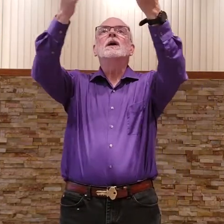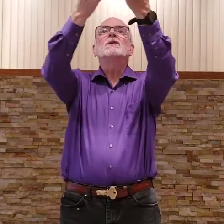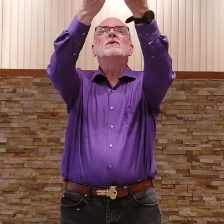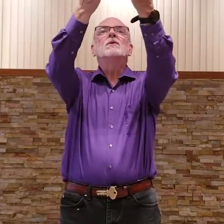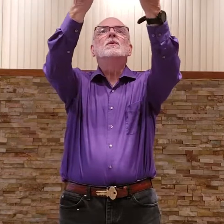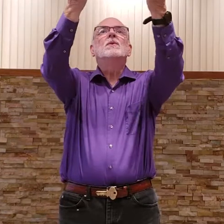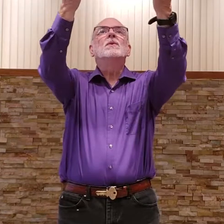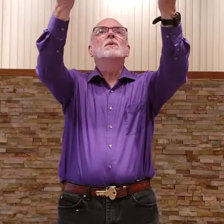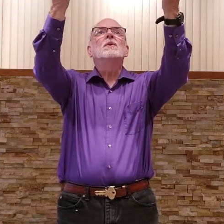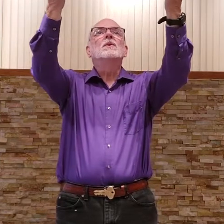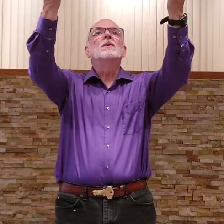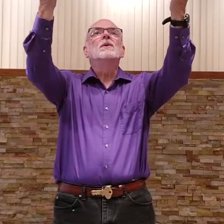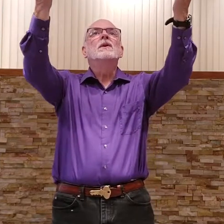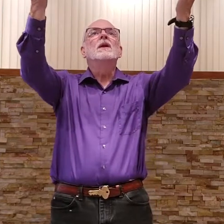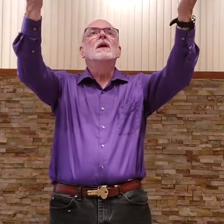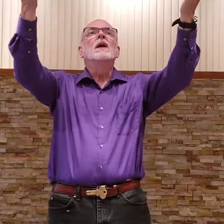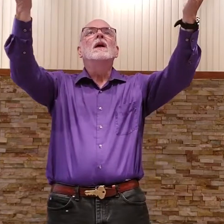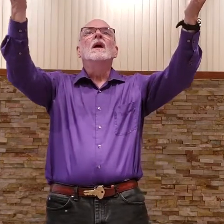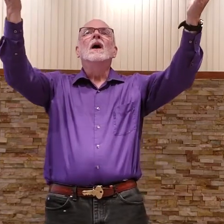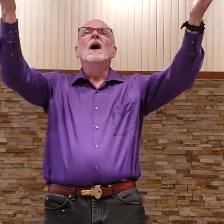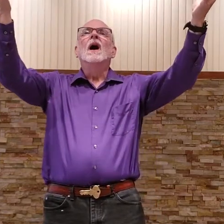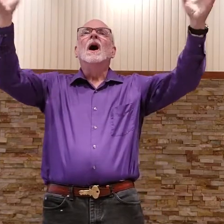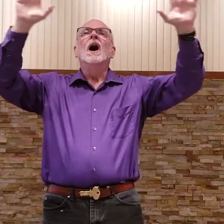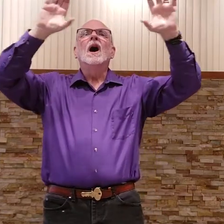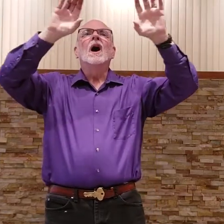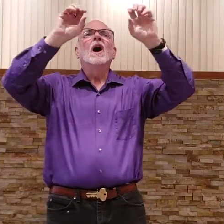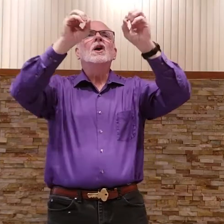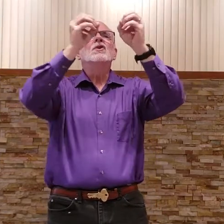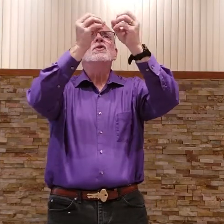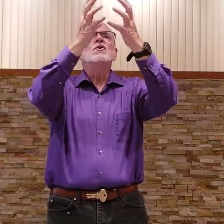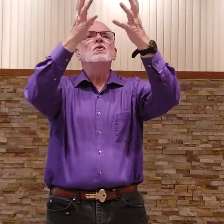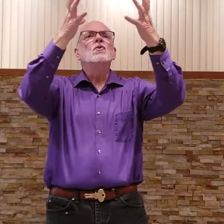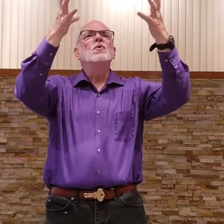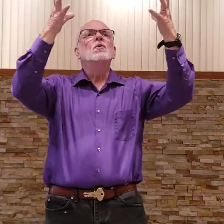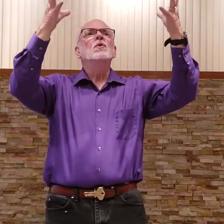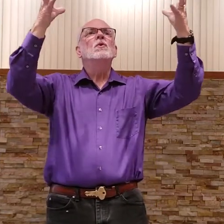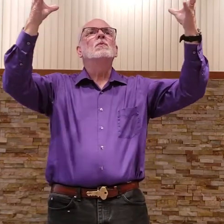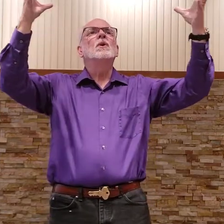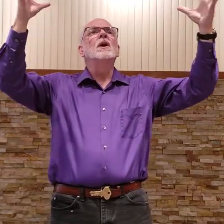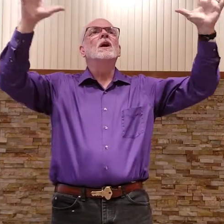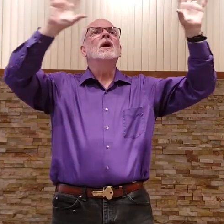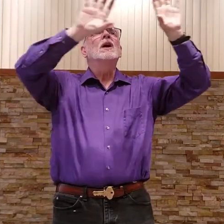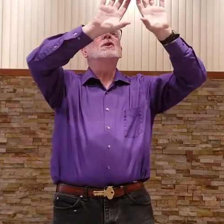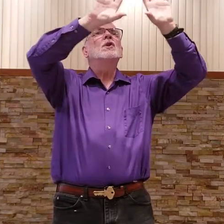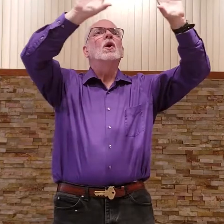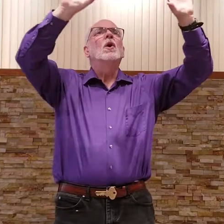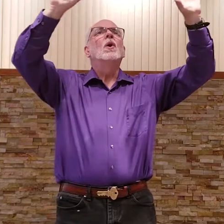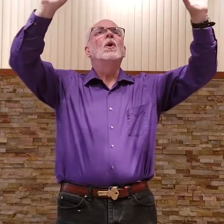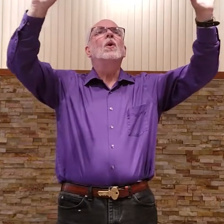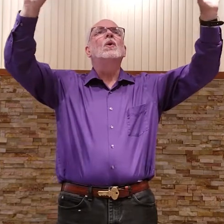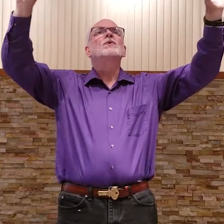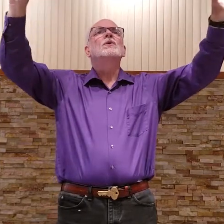stood, a numerous host